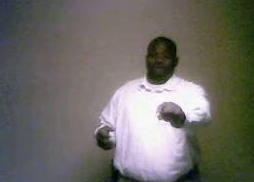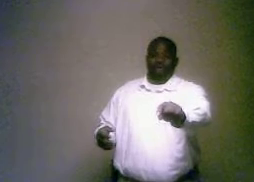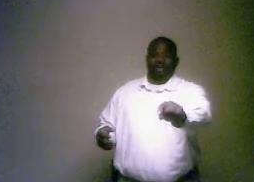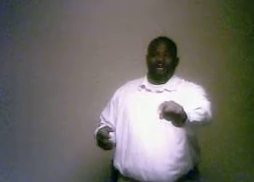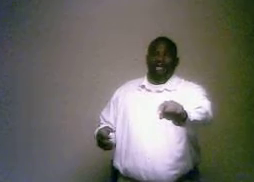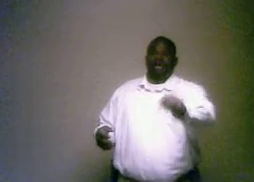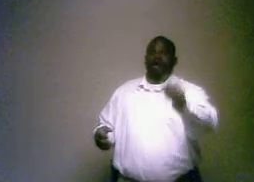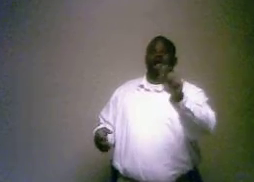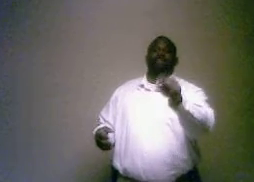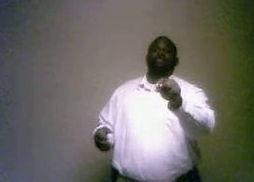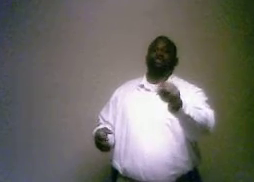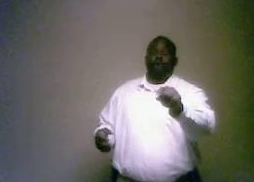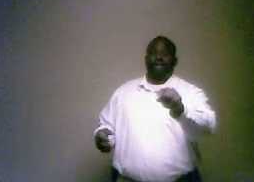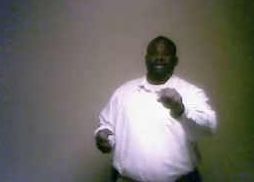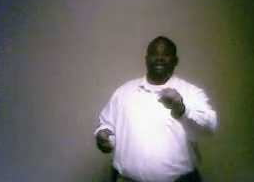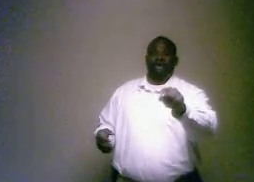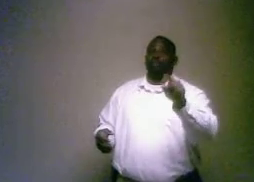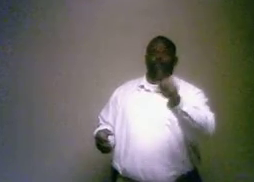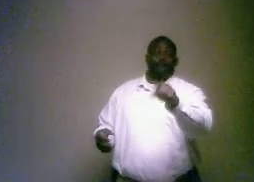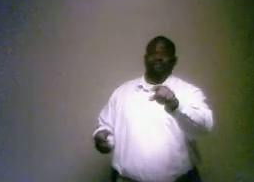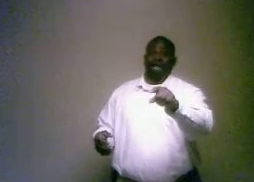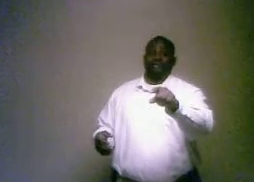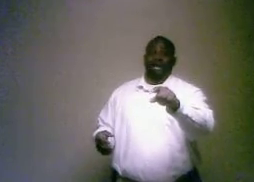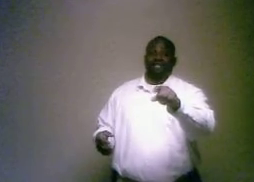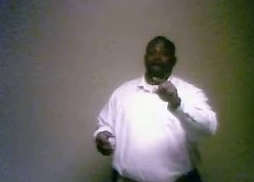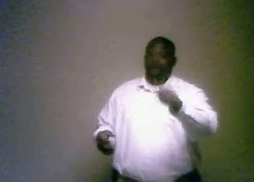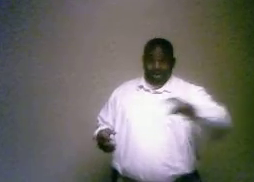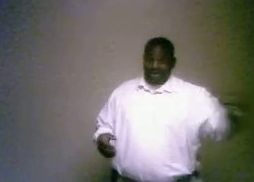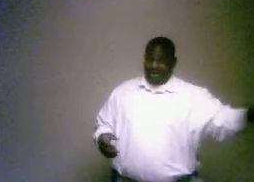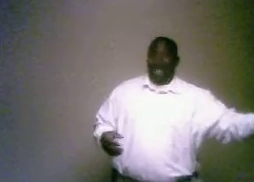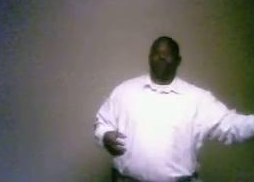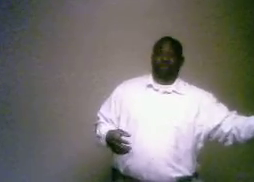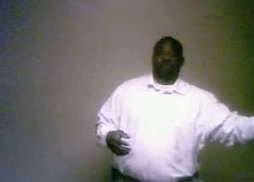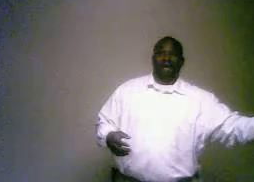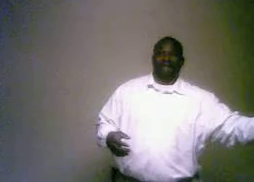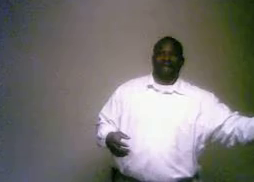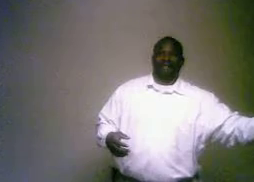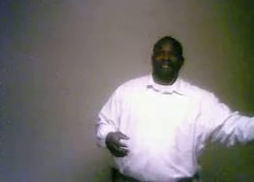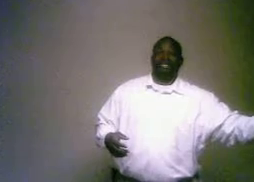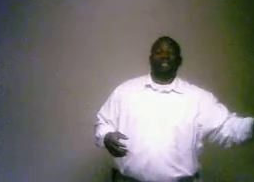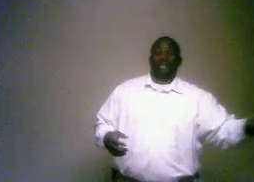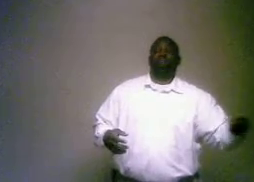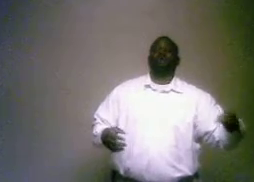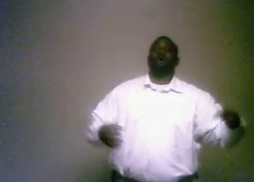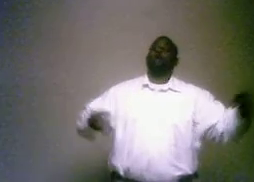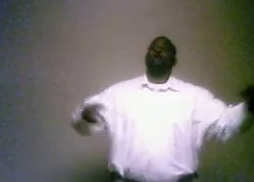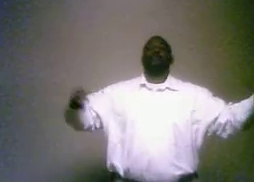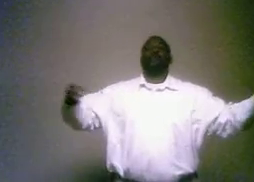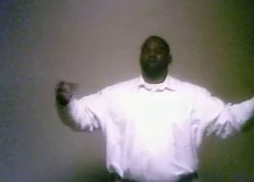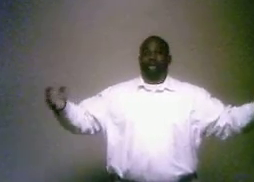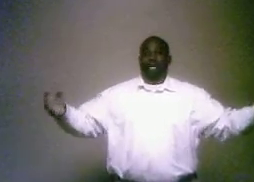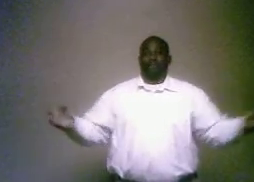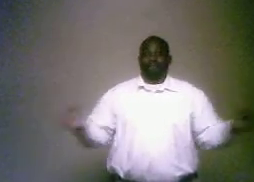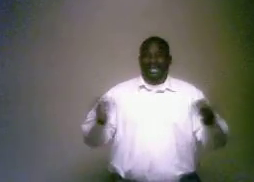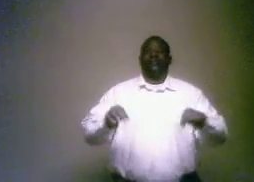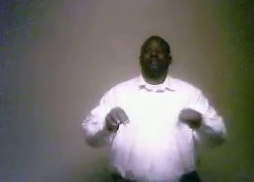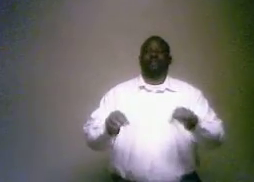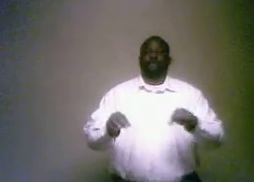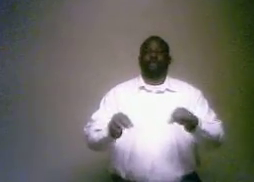be willing, the 120 weren't baptized. Only disciples were baptized. See, that's where the whole world, aside from the church of